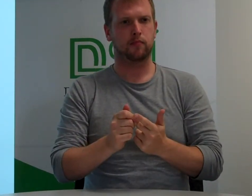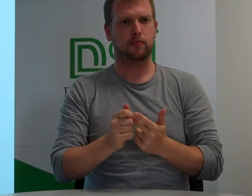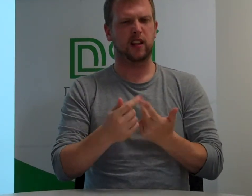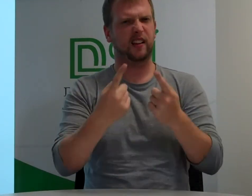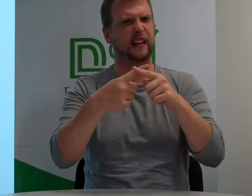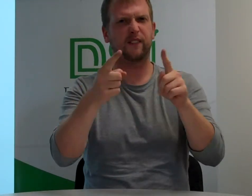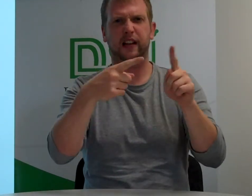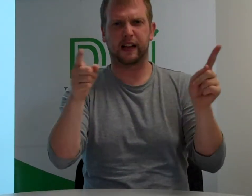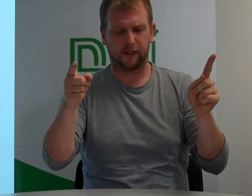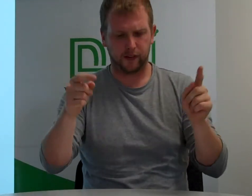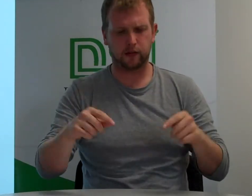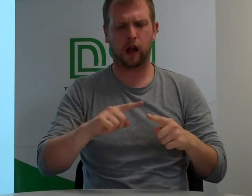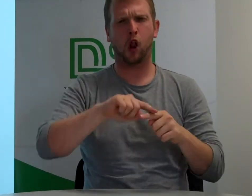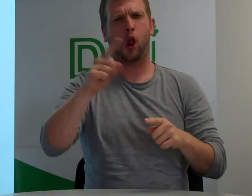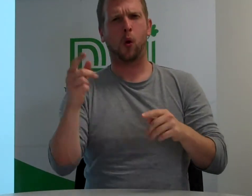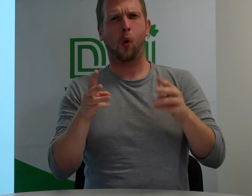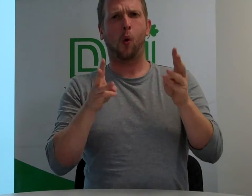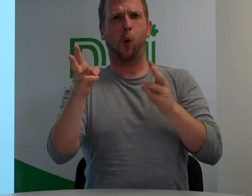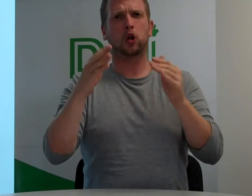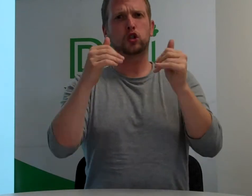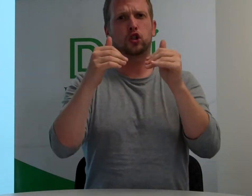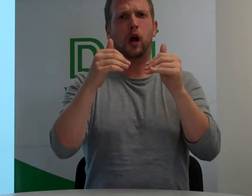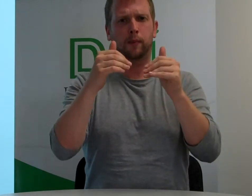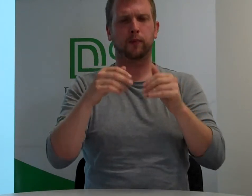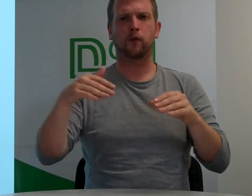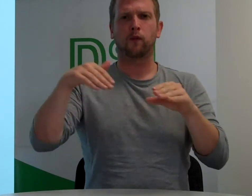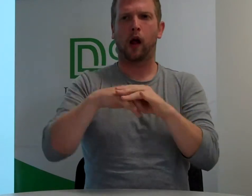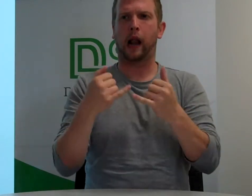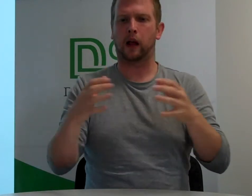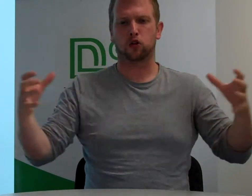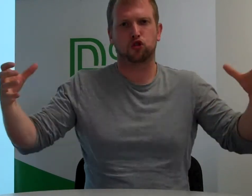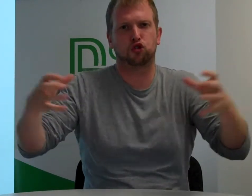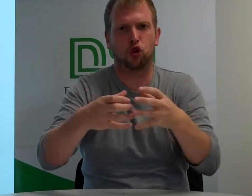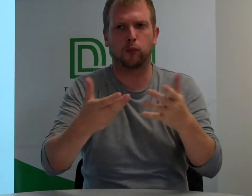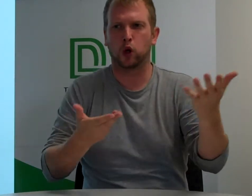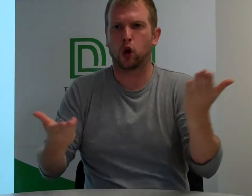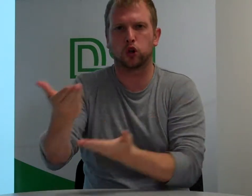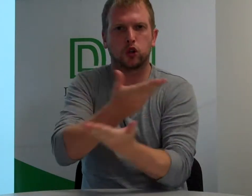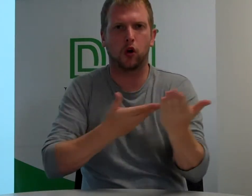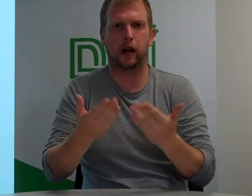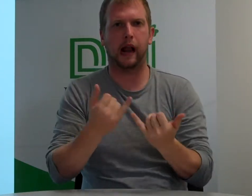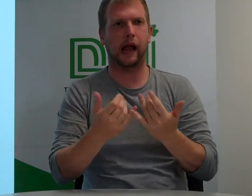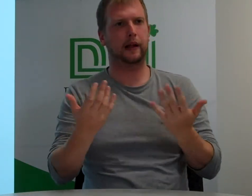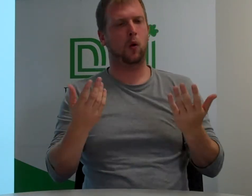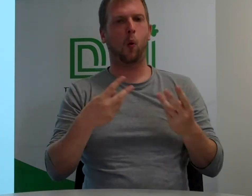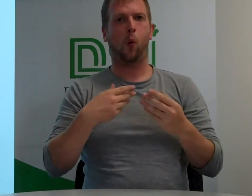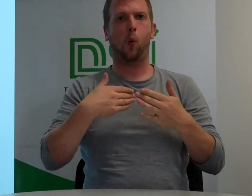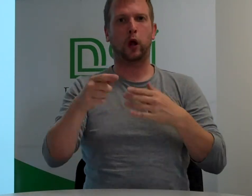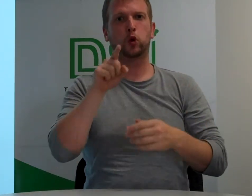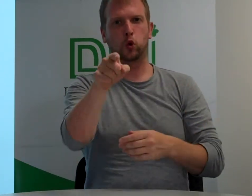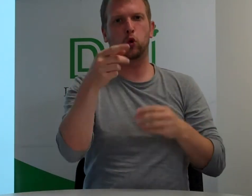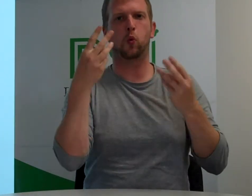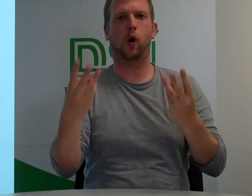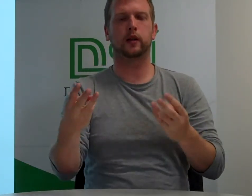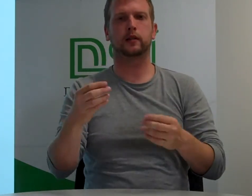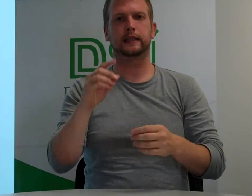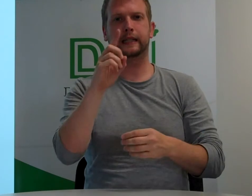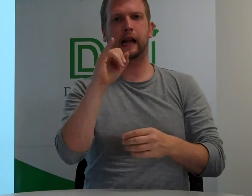This is the world show. It's a good tonight. You want the